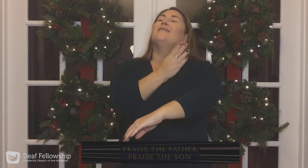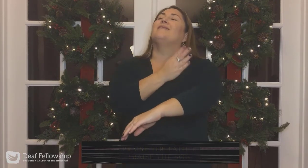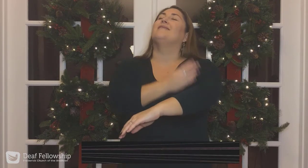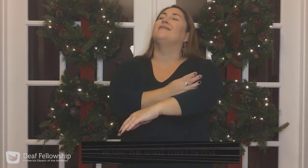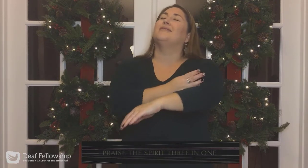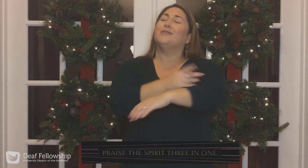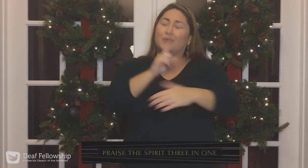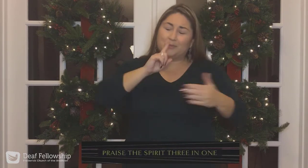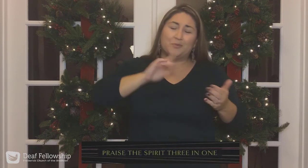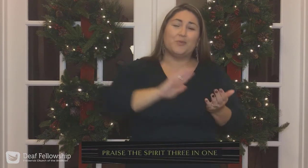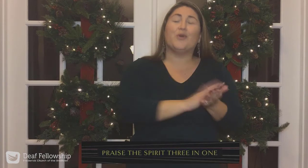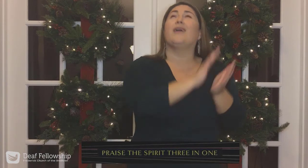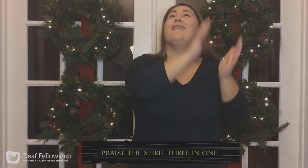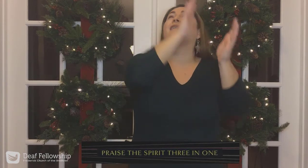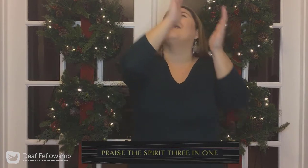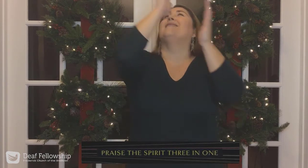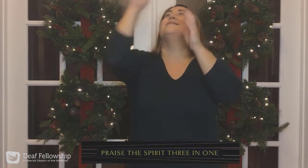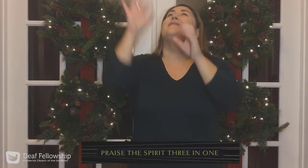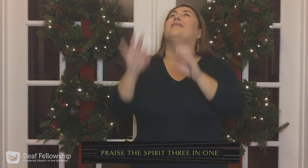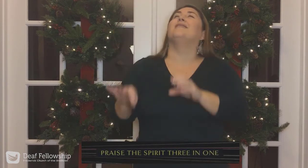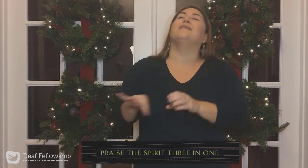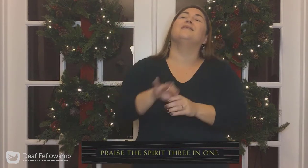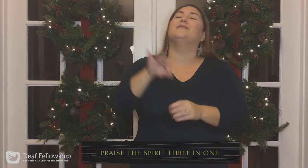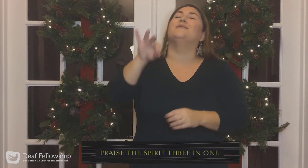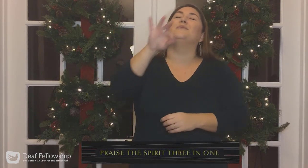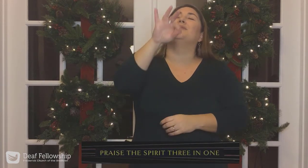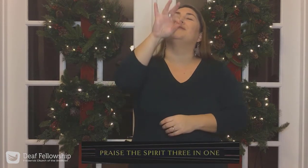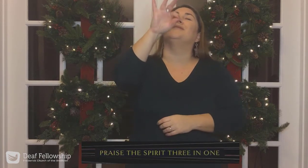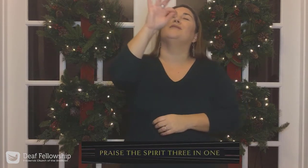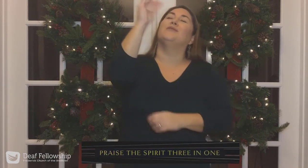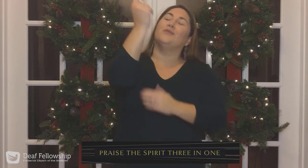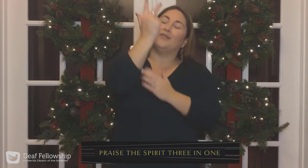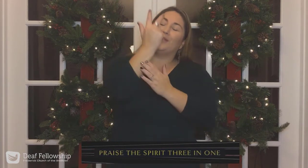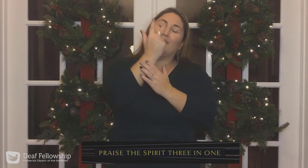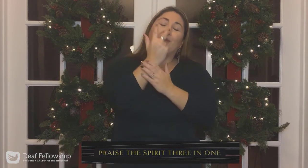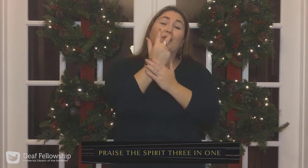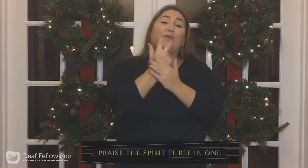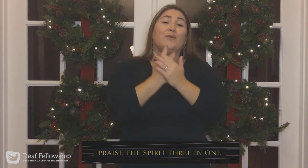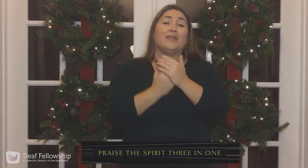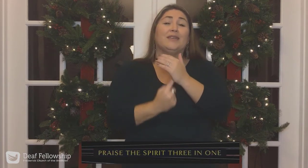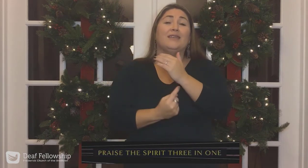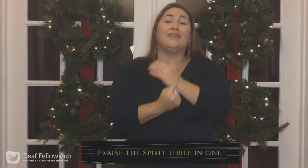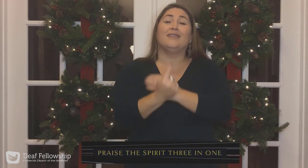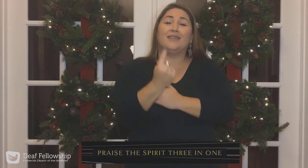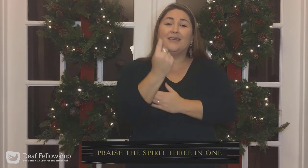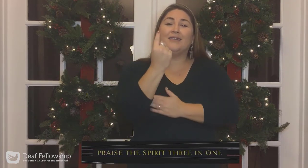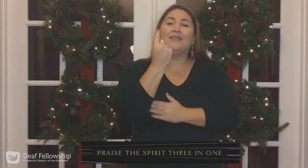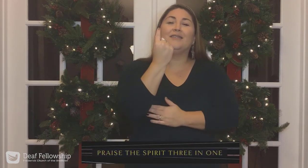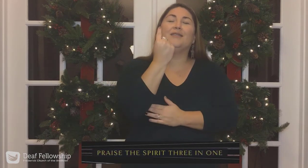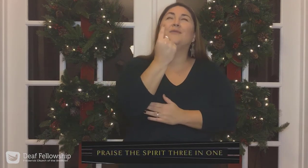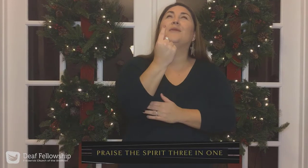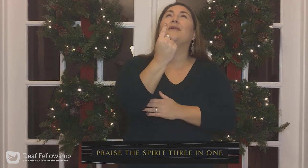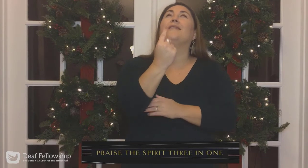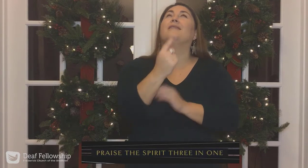Praise the Spirit Three in one